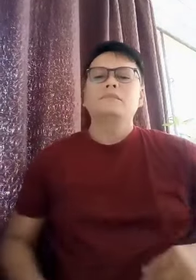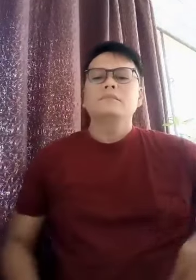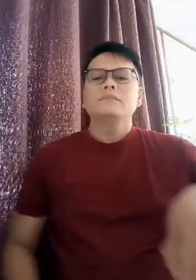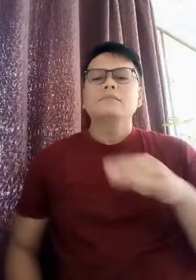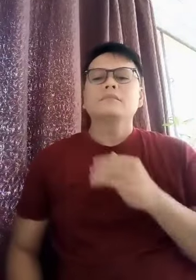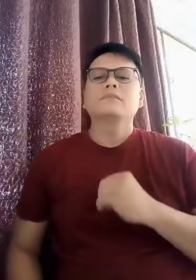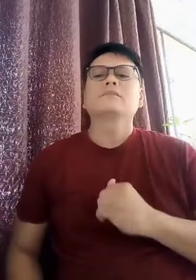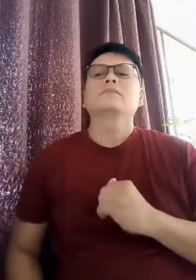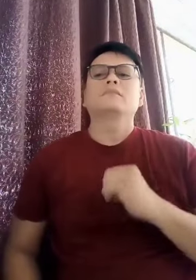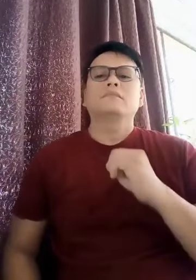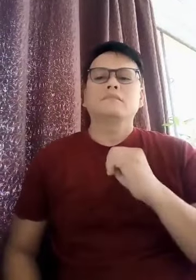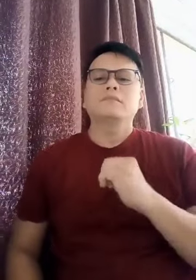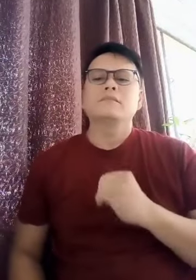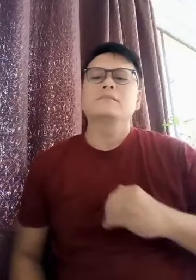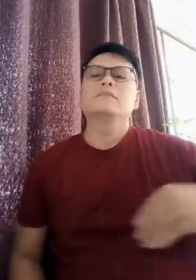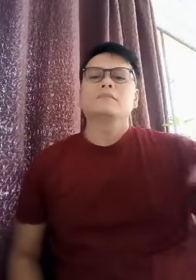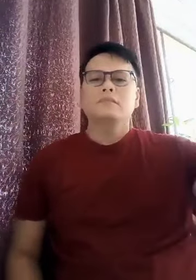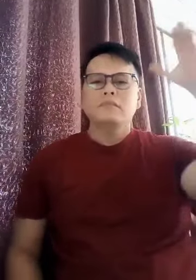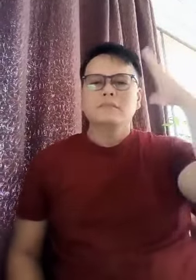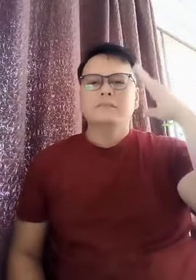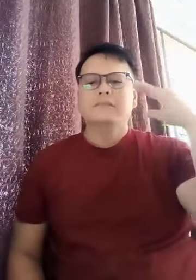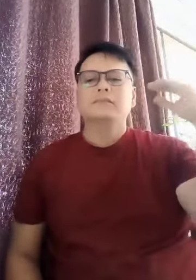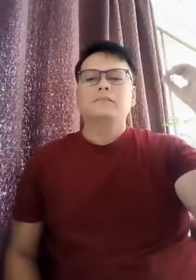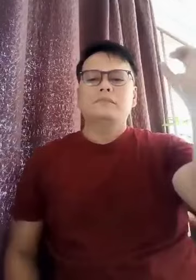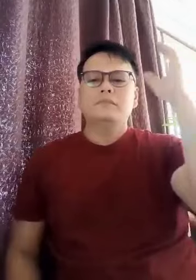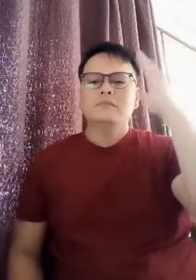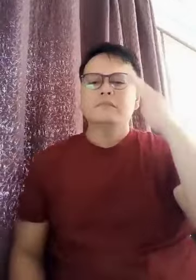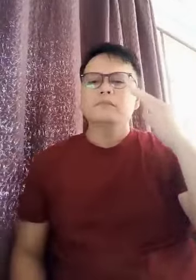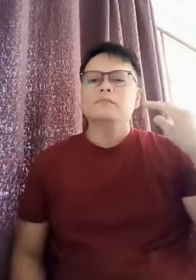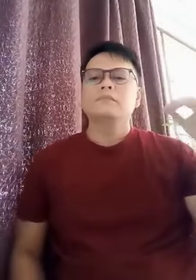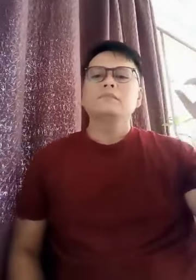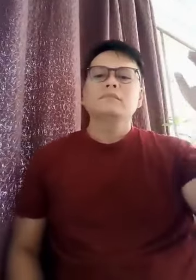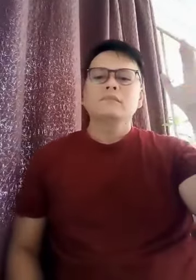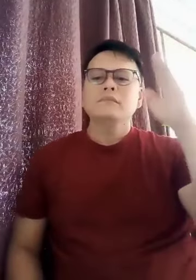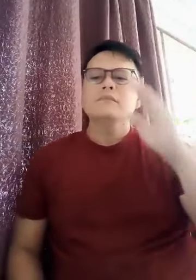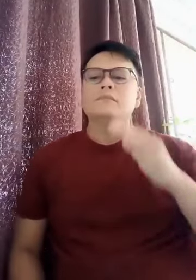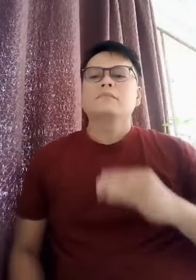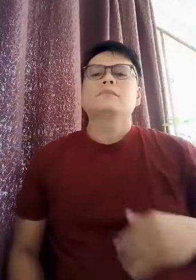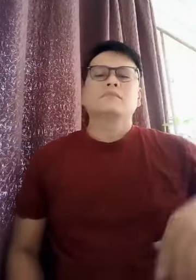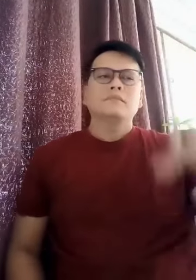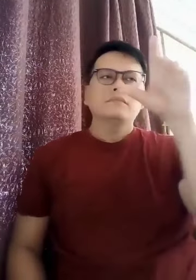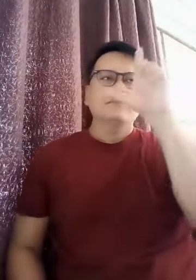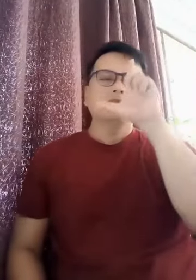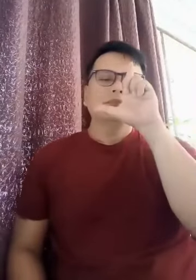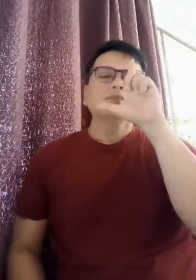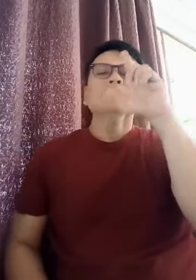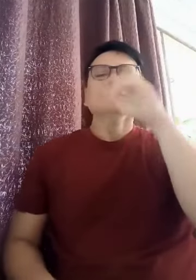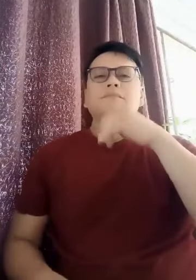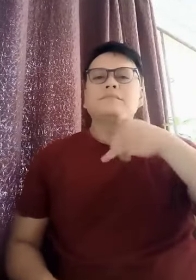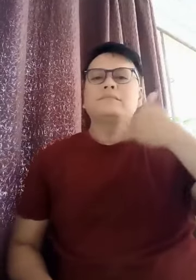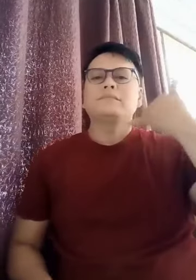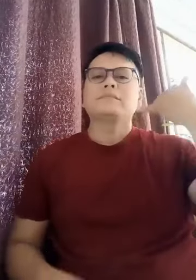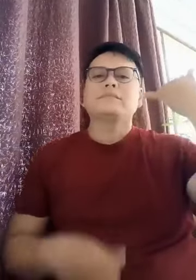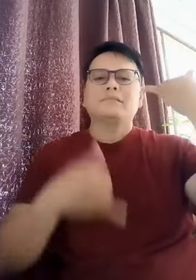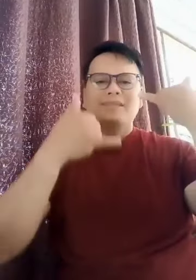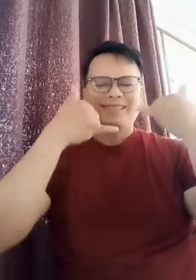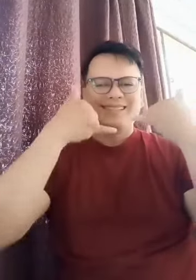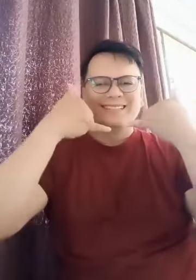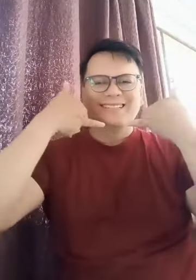how lucky I am,